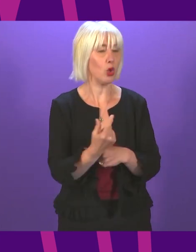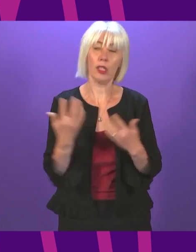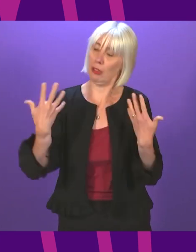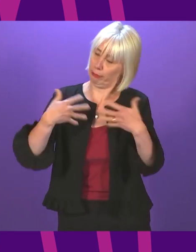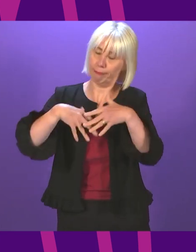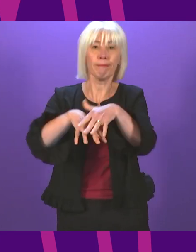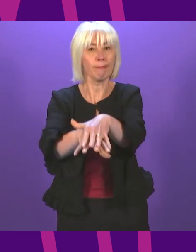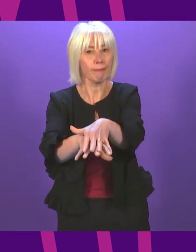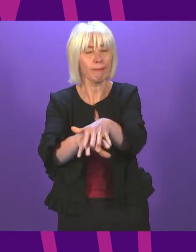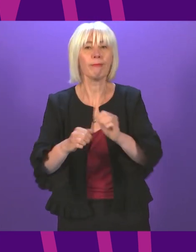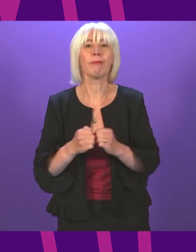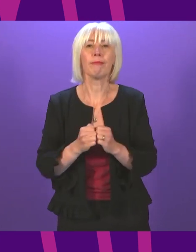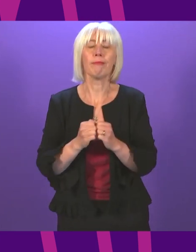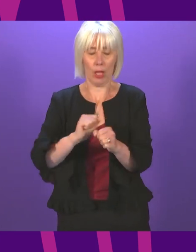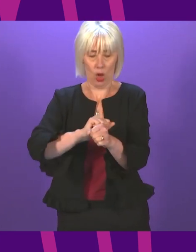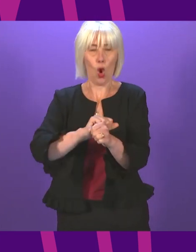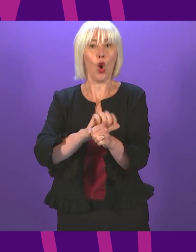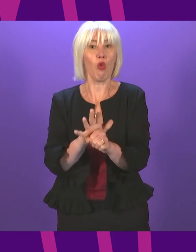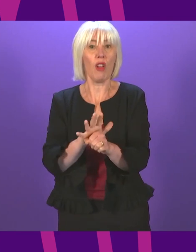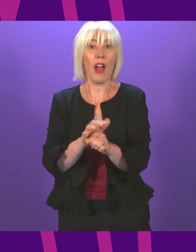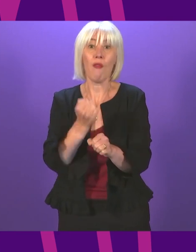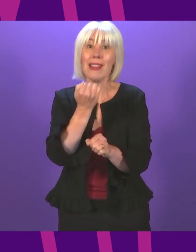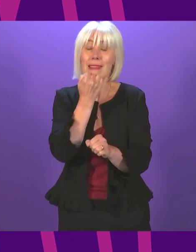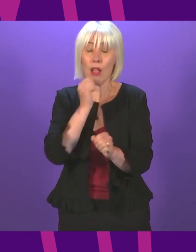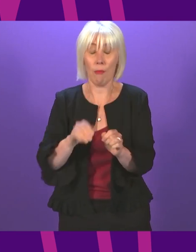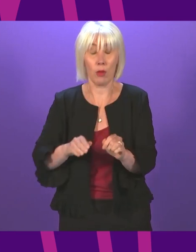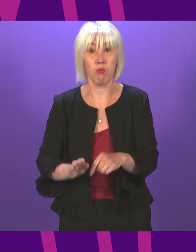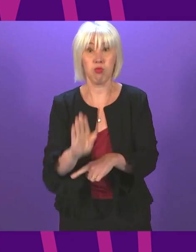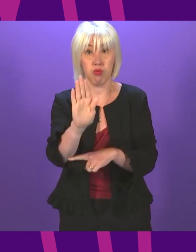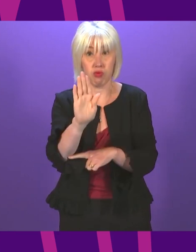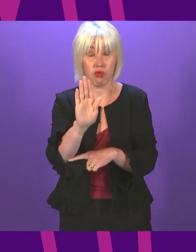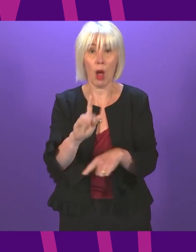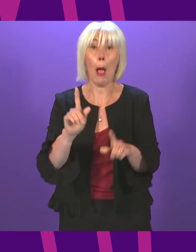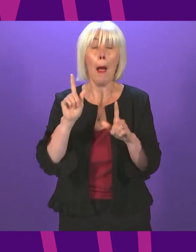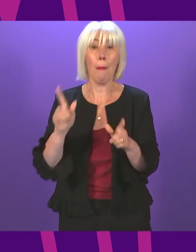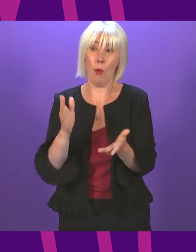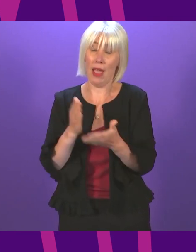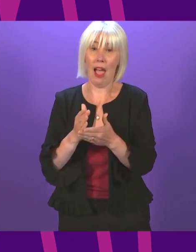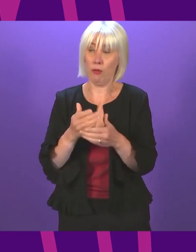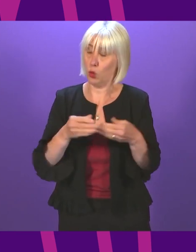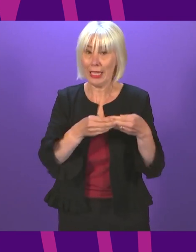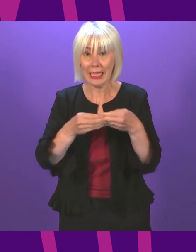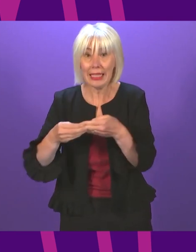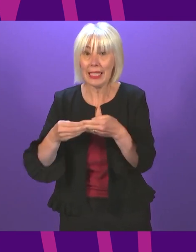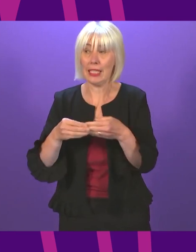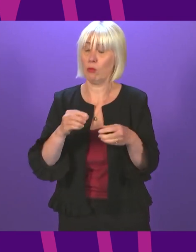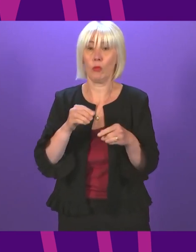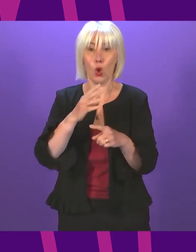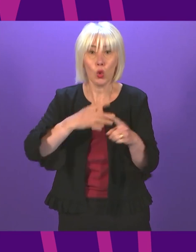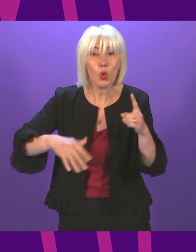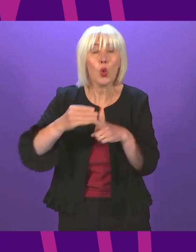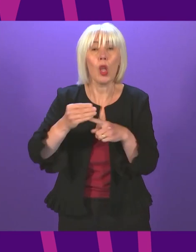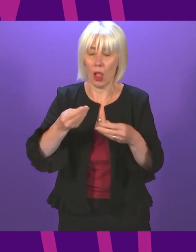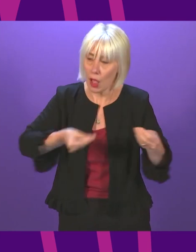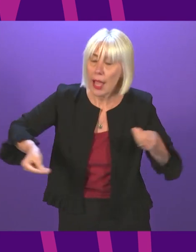tackle the latest surge in COVID cases while leading and supporting the country's economic and social recovery from the pandemic.